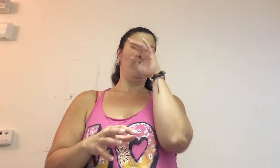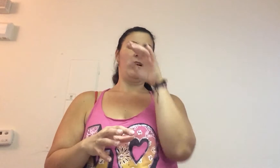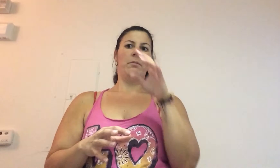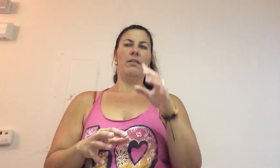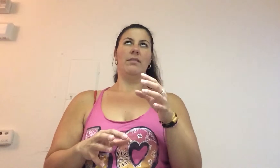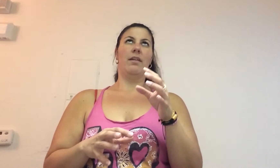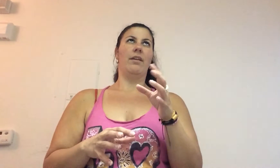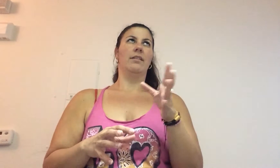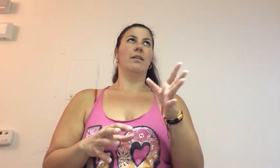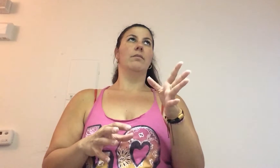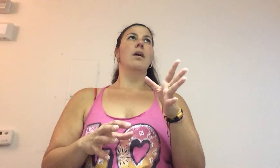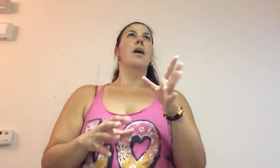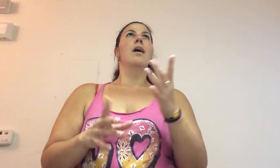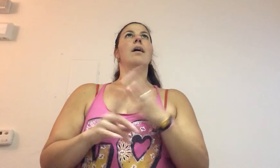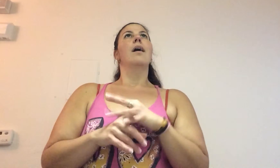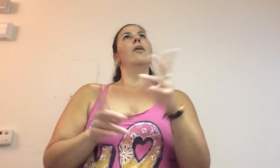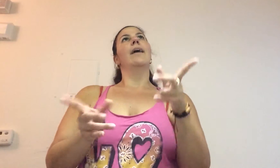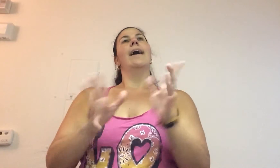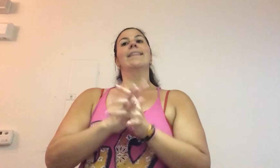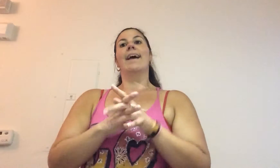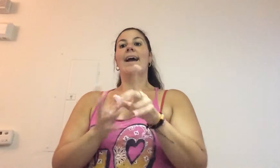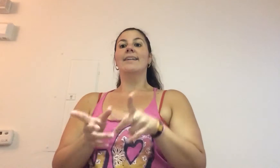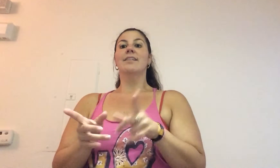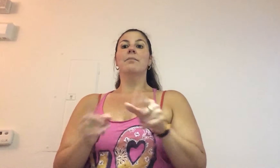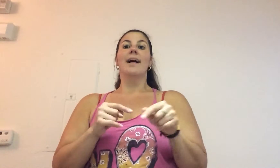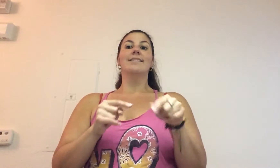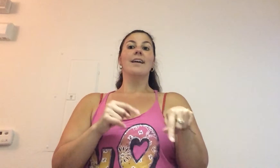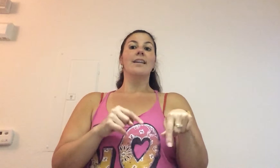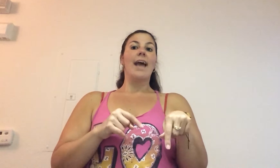entire month, I think. Okay, I lied. I had some last Sunday.